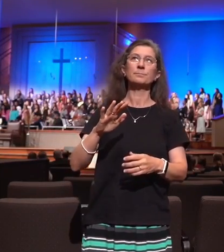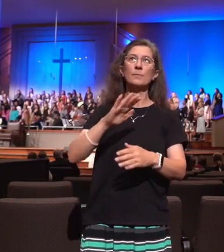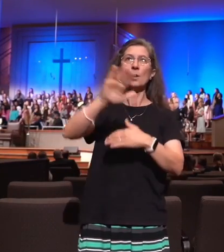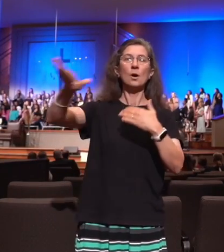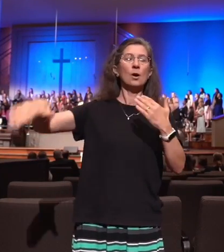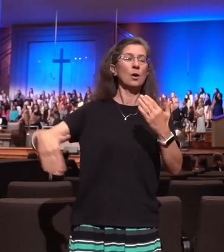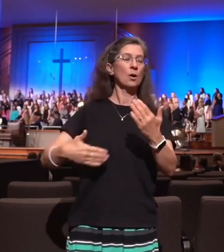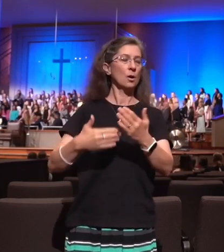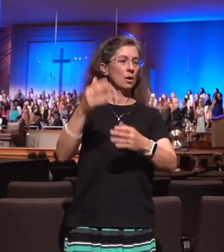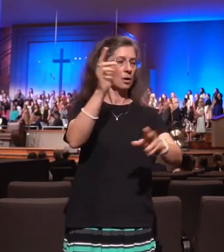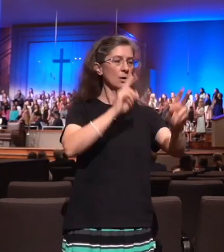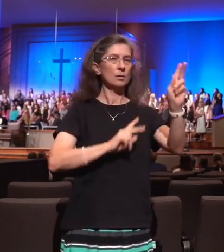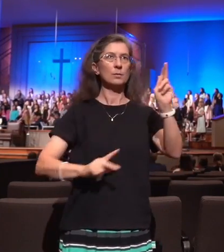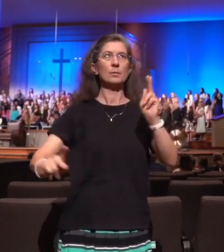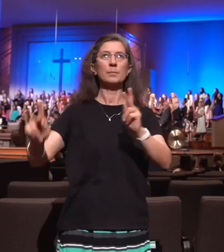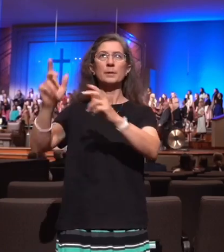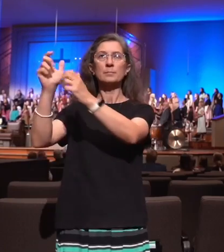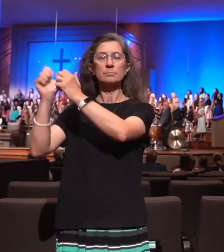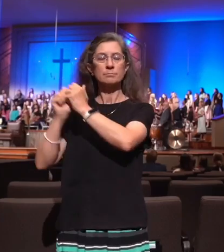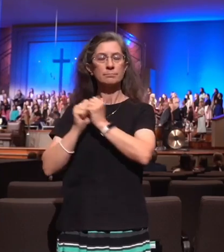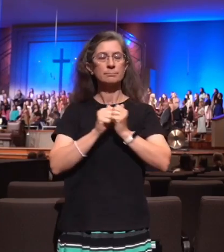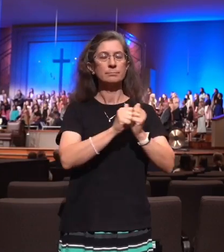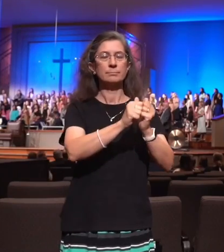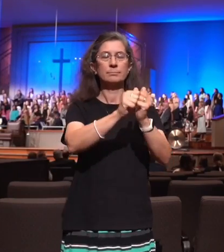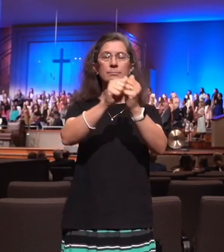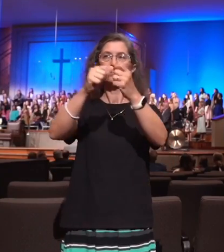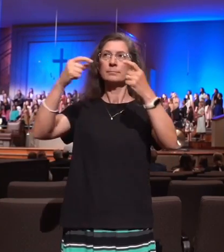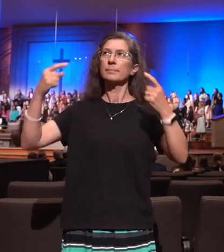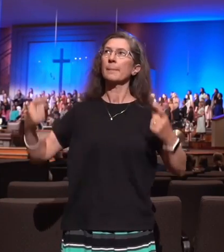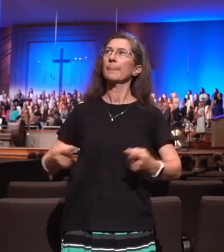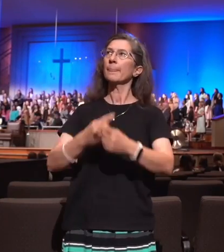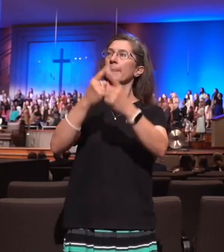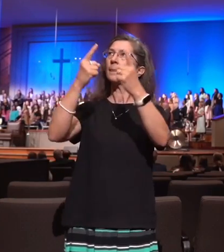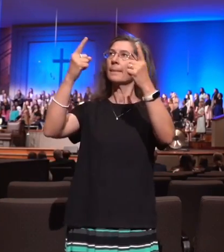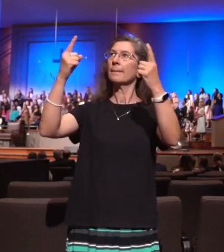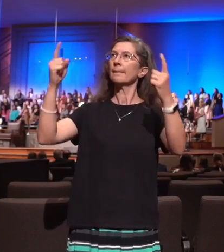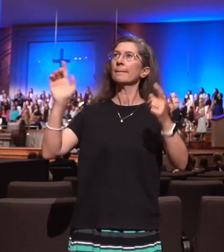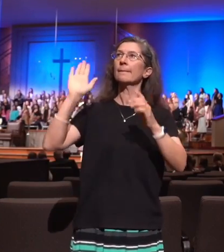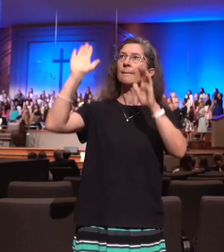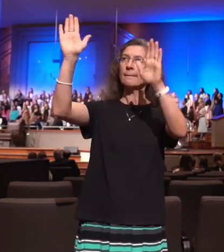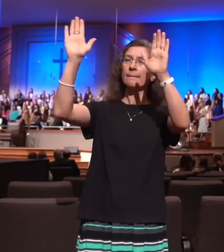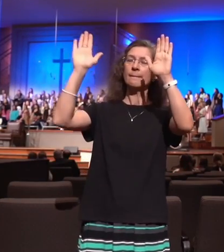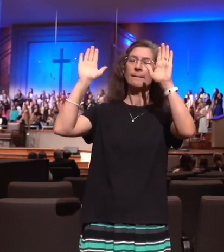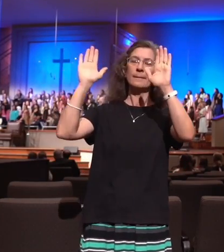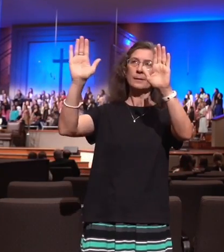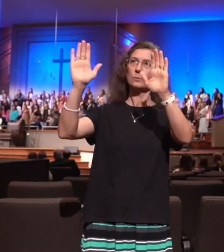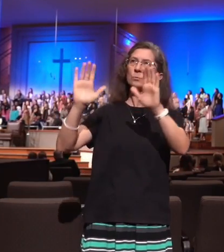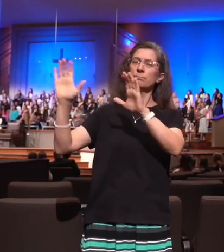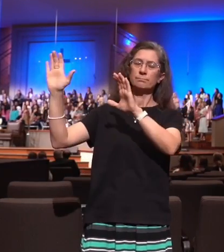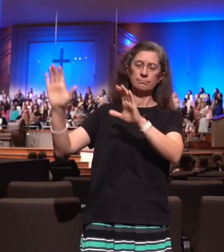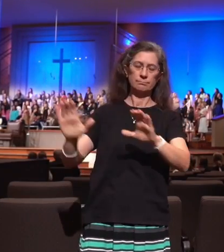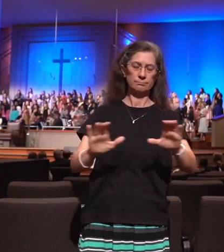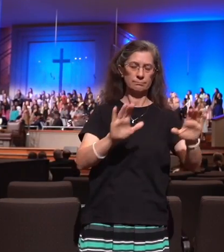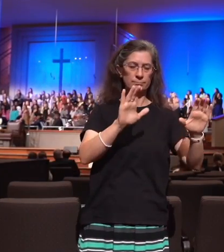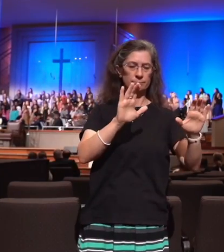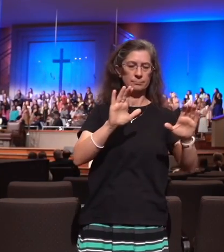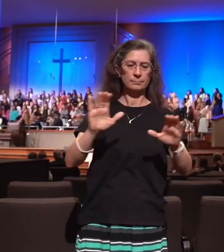proclaiming the great things He has done, let God be crowned with glory,